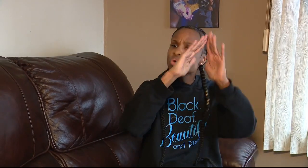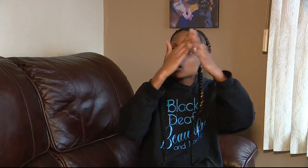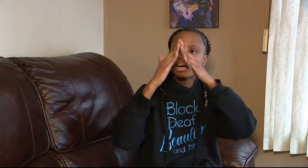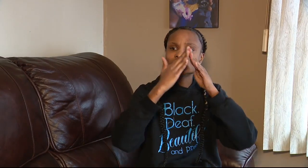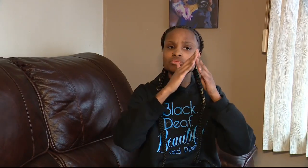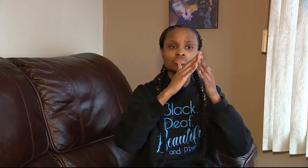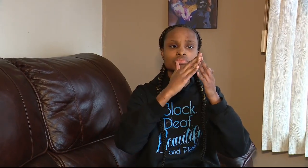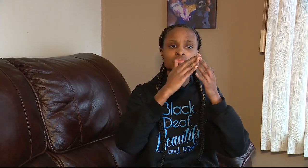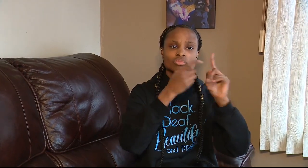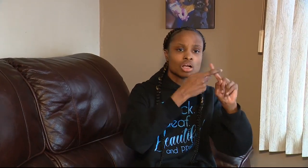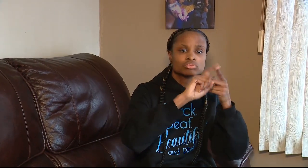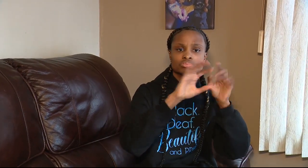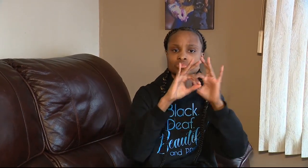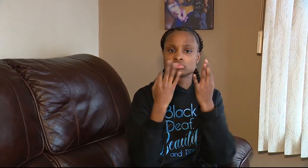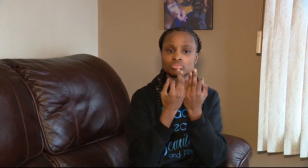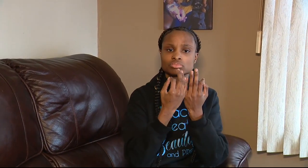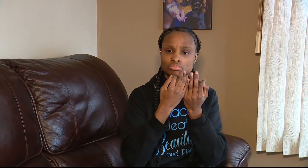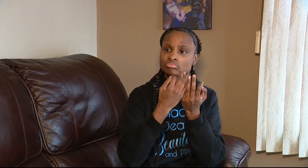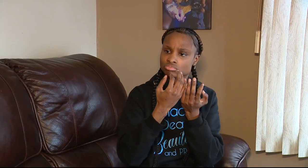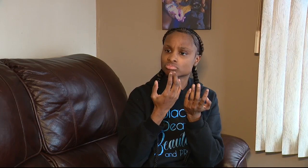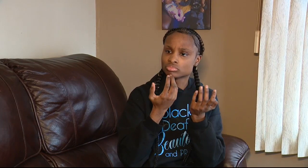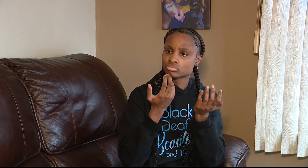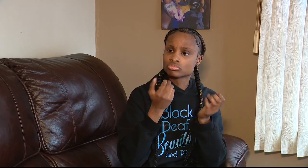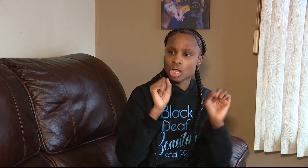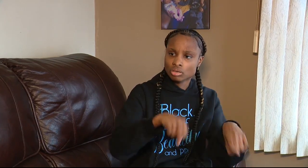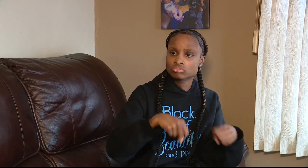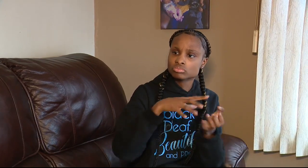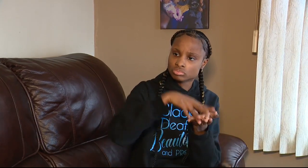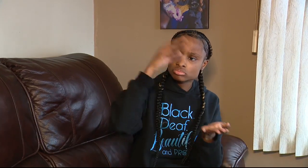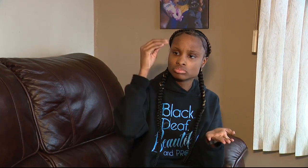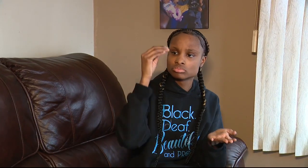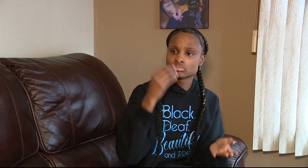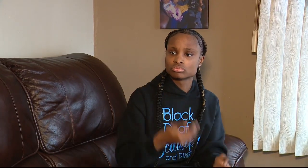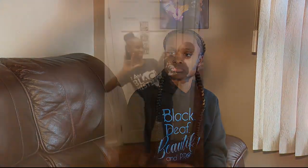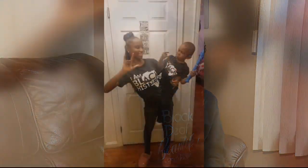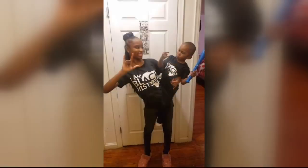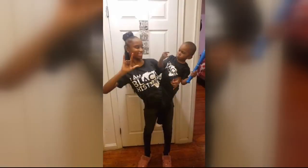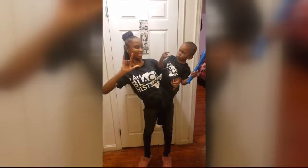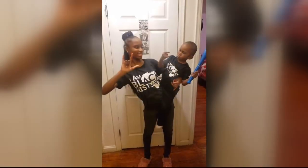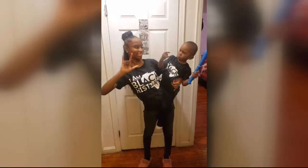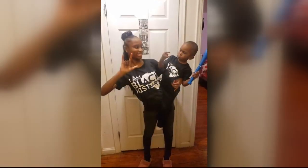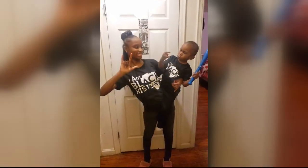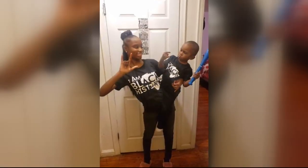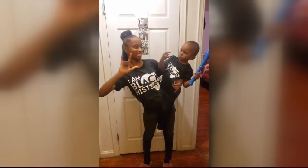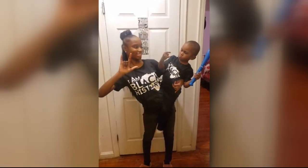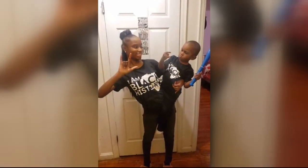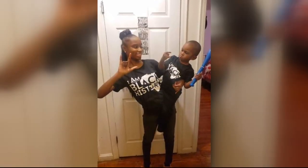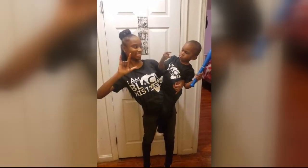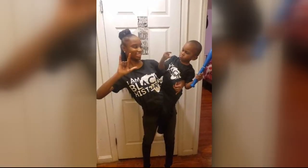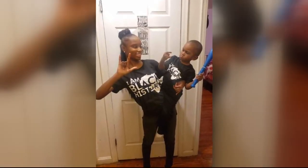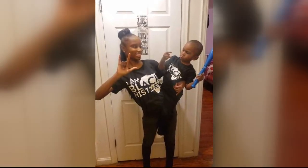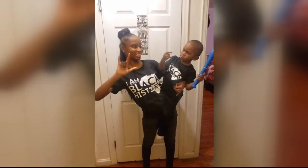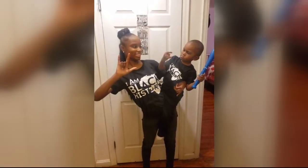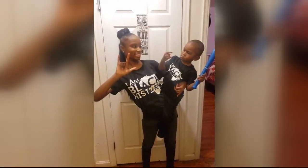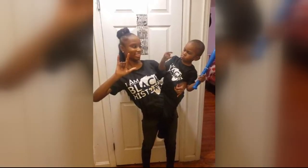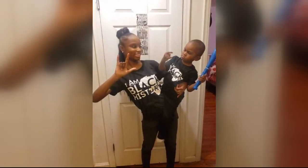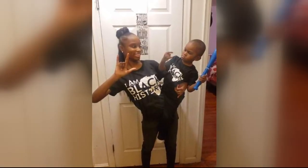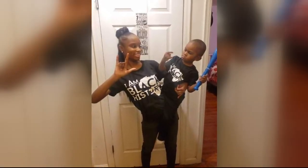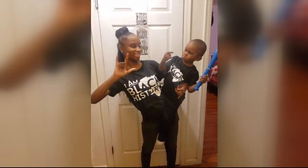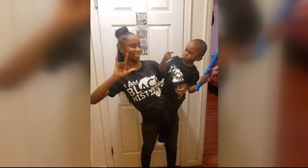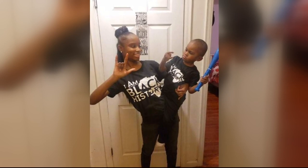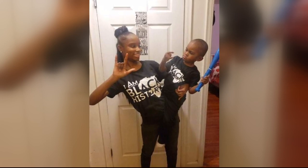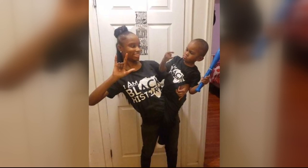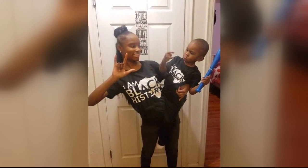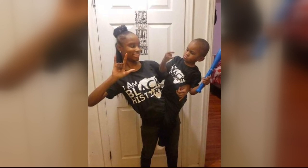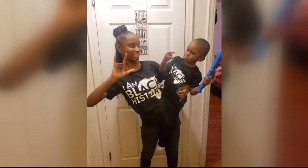hard of hearing people, the community as a whole, anyone with fans and friends and family, everyone can learn to sign and we should. And